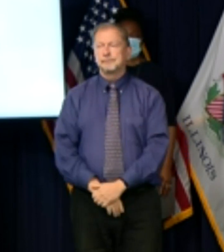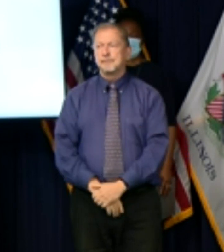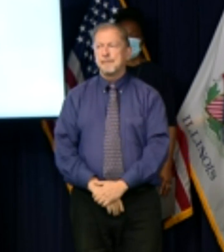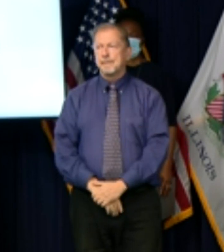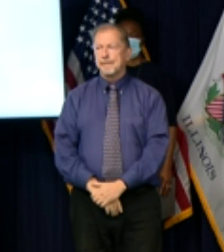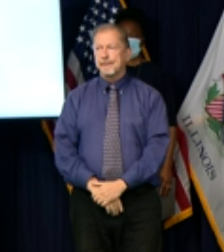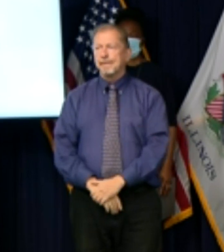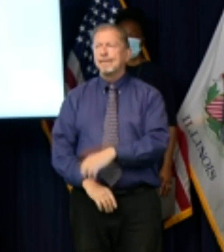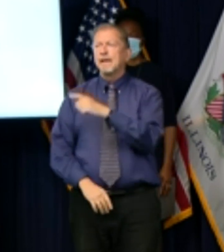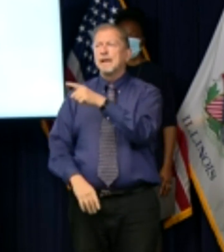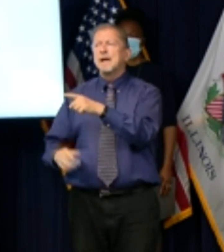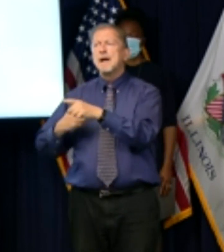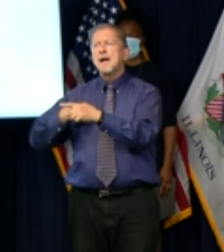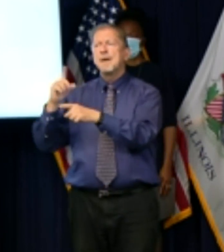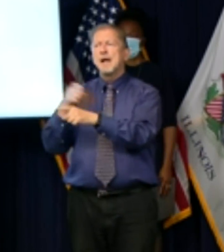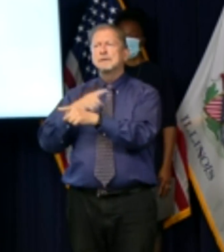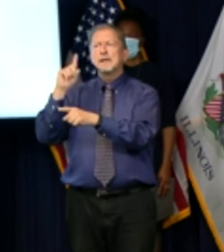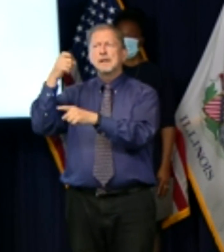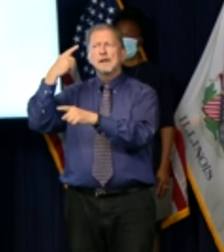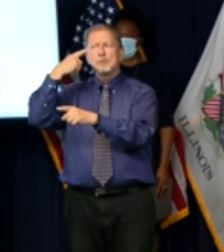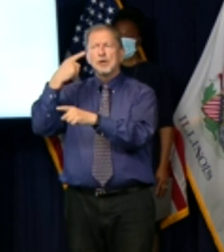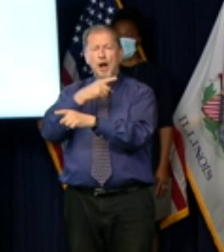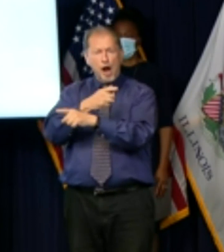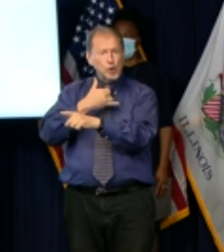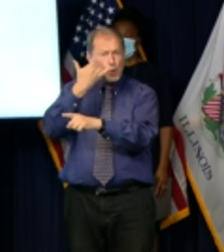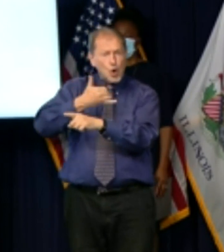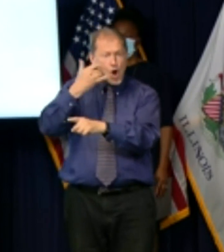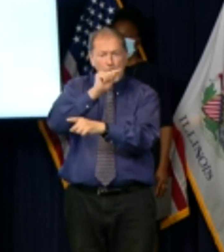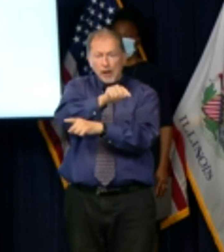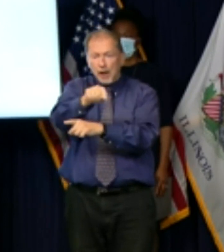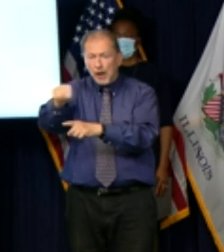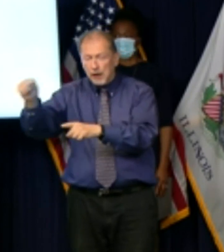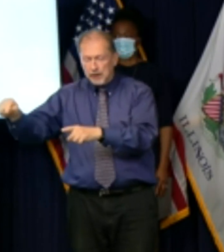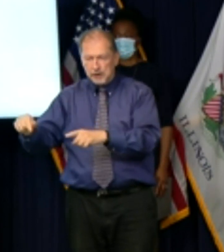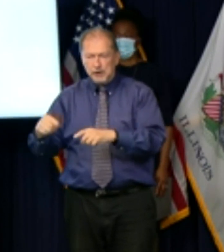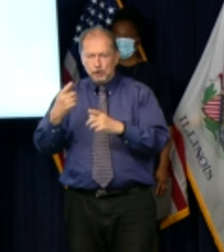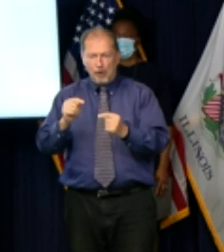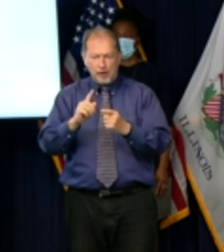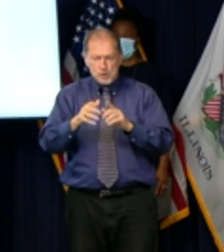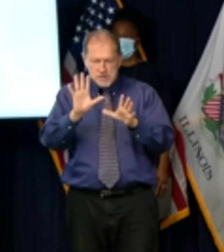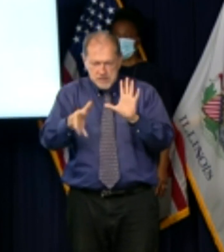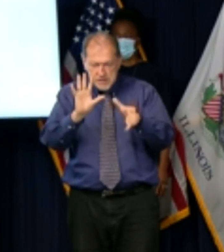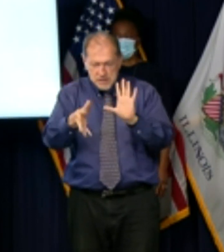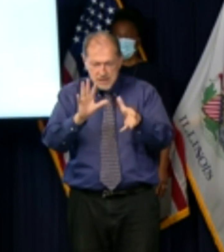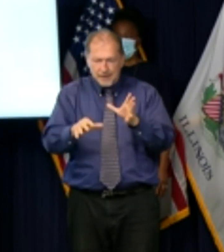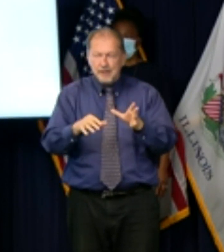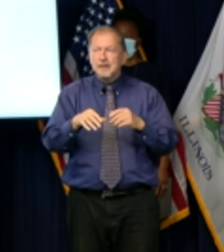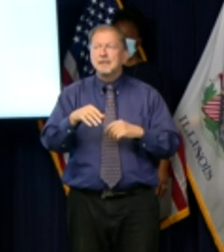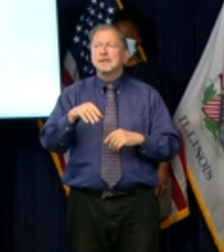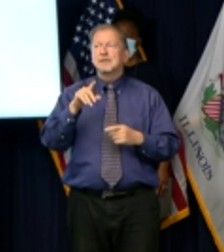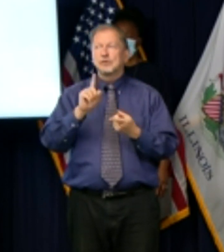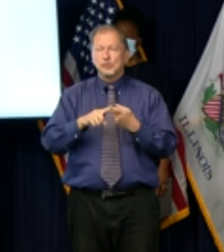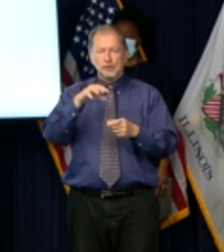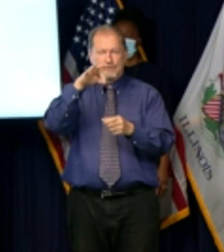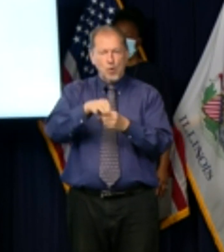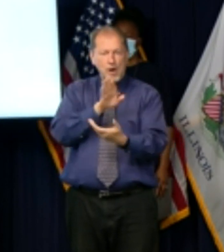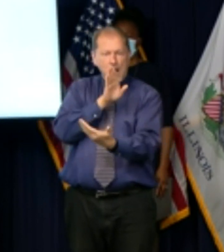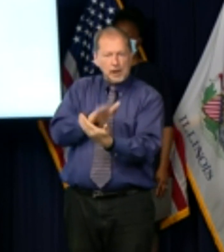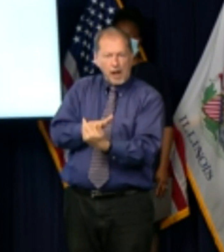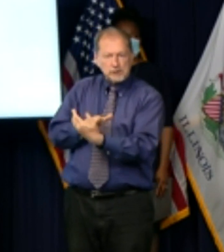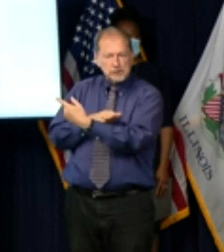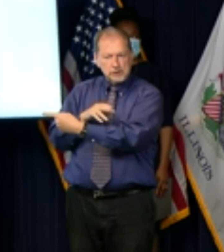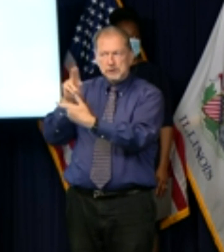governor are you are you calling any lawmakers and are you doing anything to convince them not to vote for the speaker